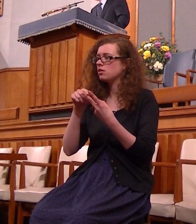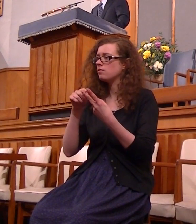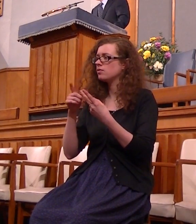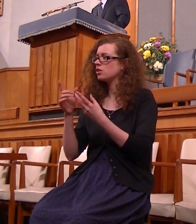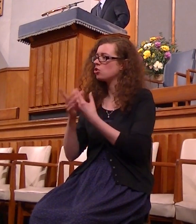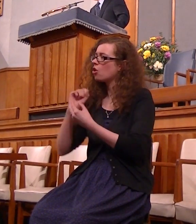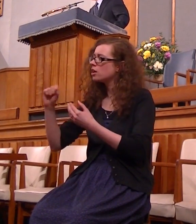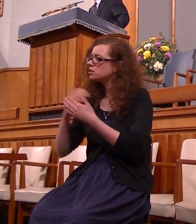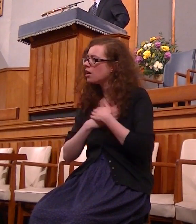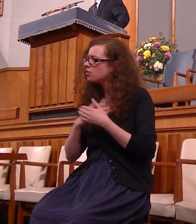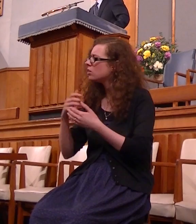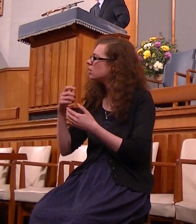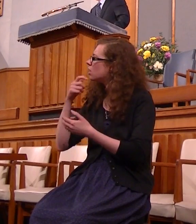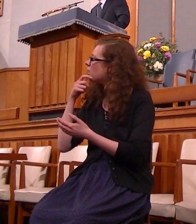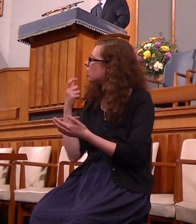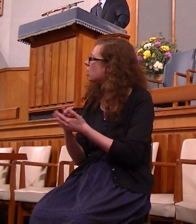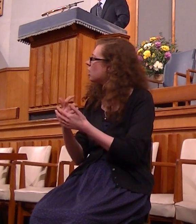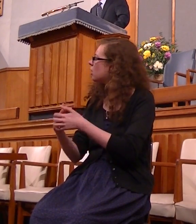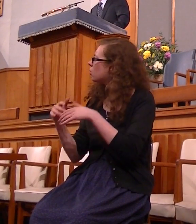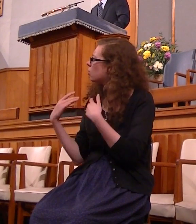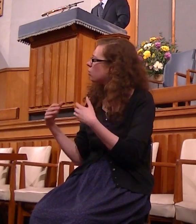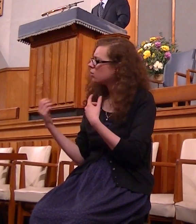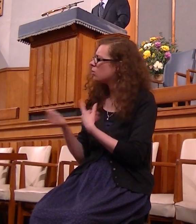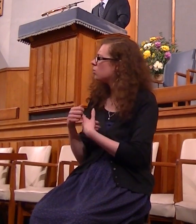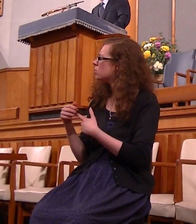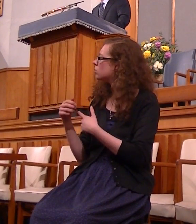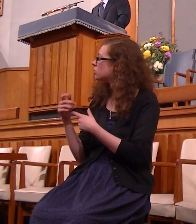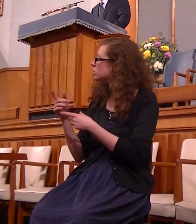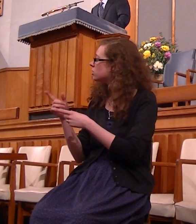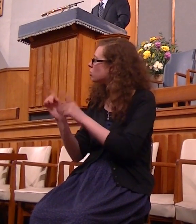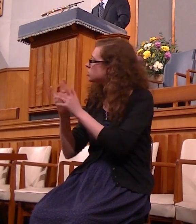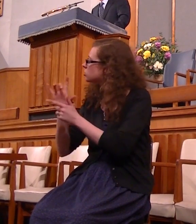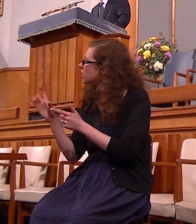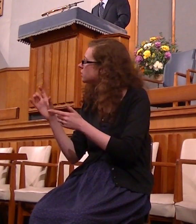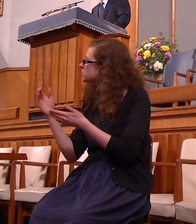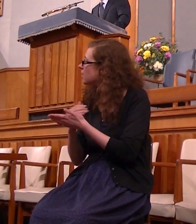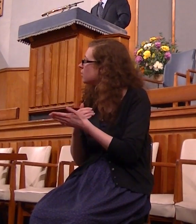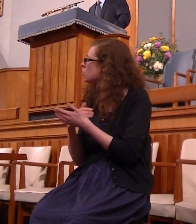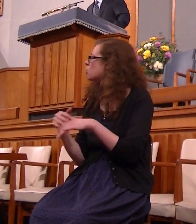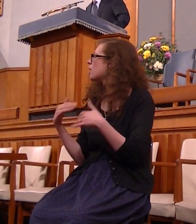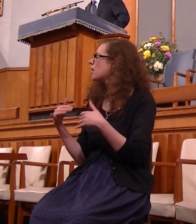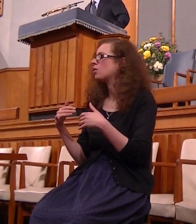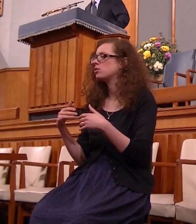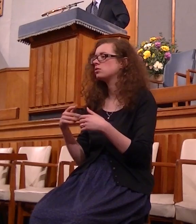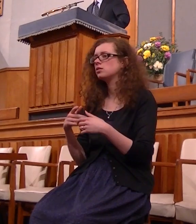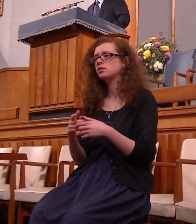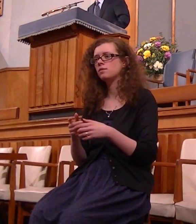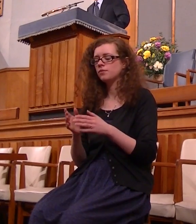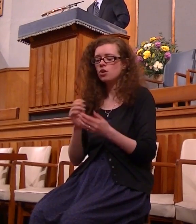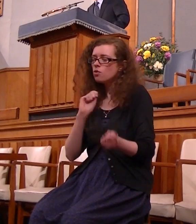of God by seeing Christ and his way of salvation and come to him you must repent